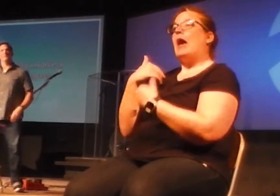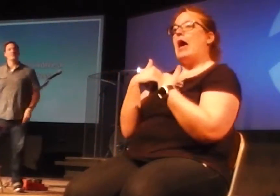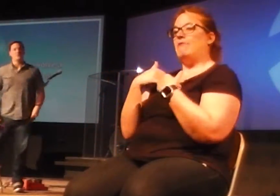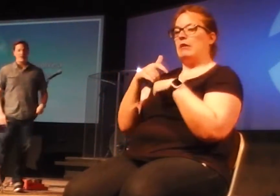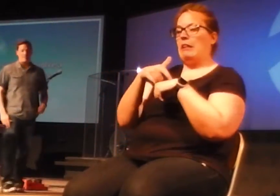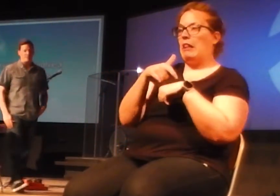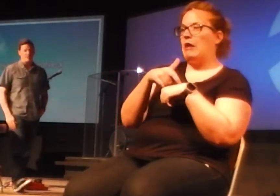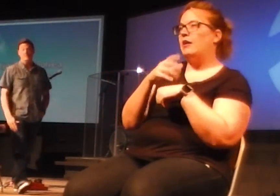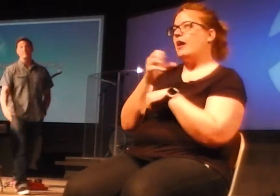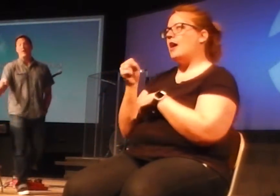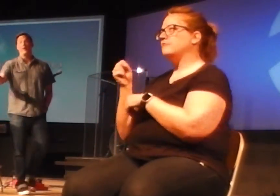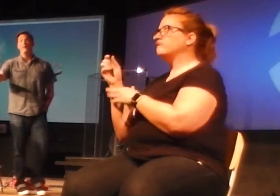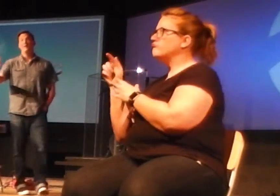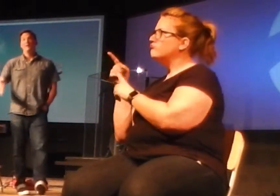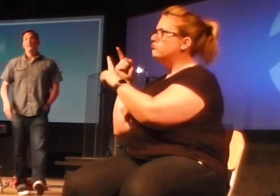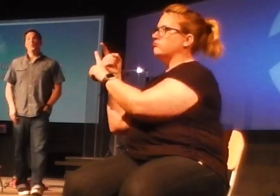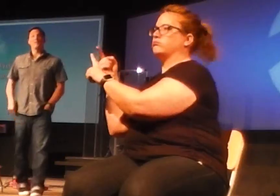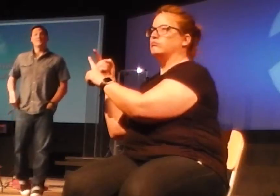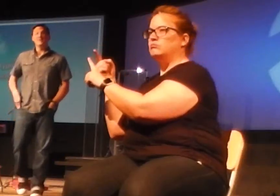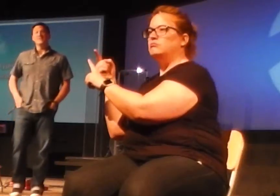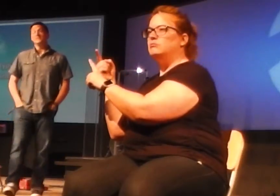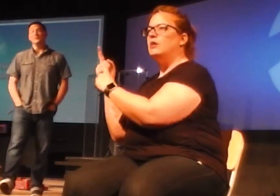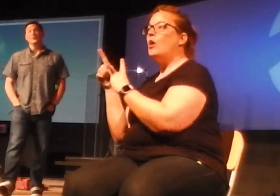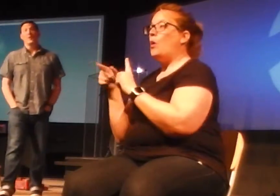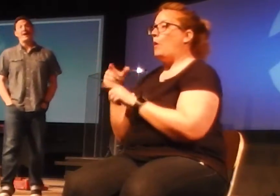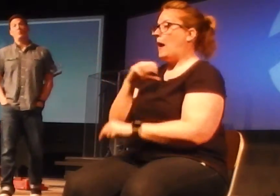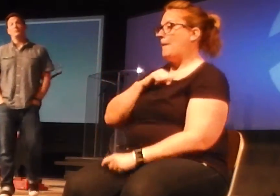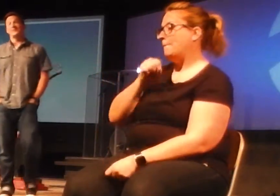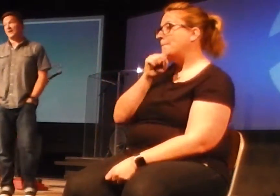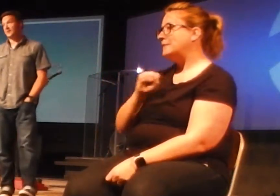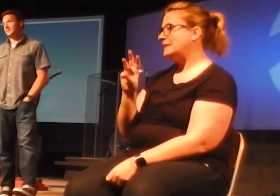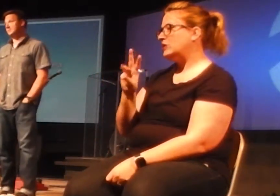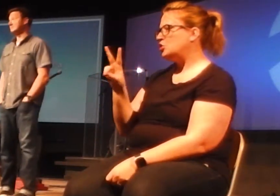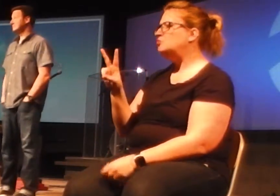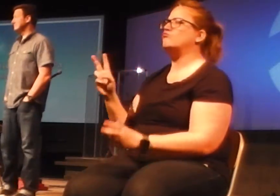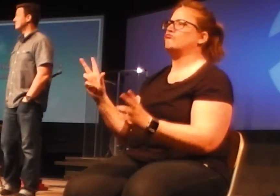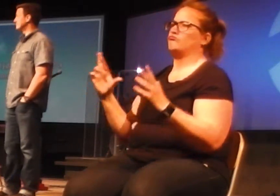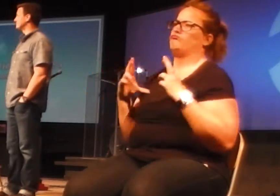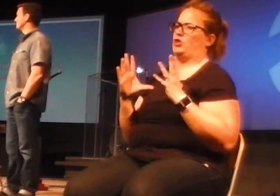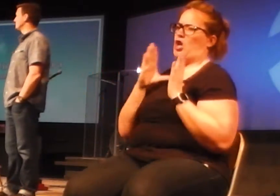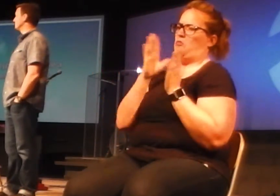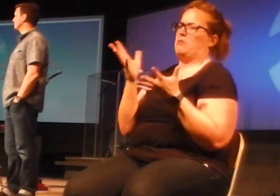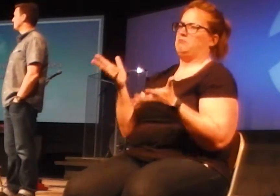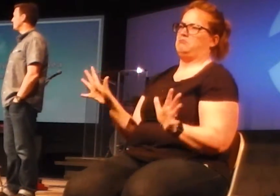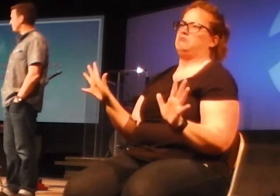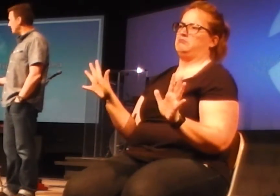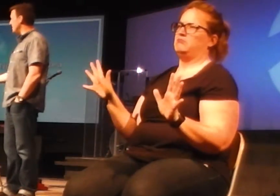we describe our dreams. When I'm 62, I will retire. That's a dream.